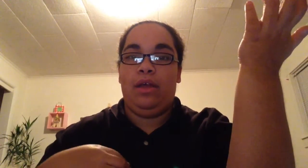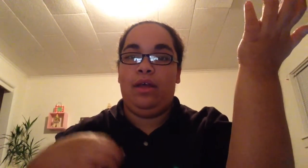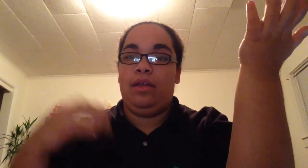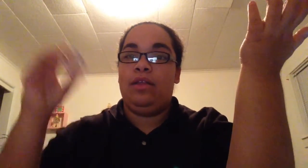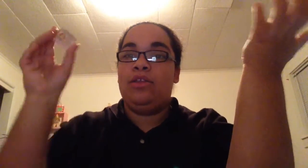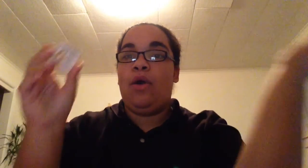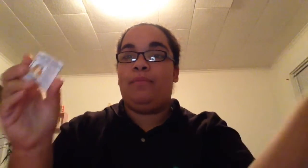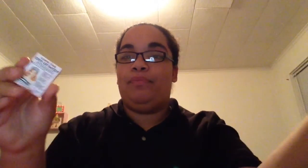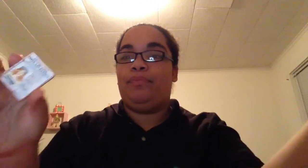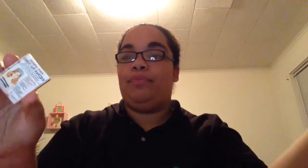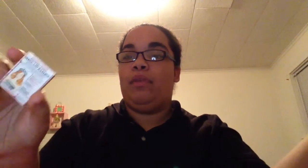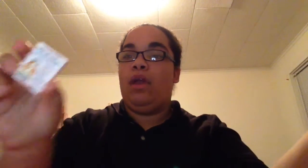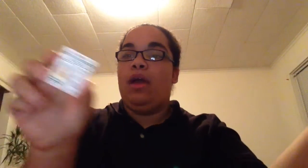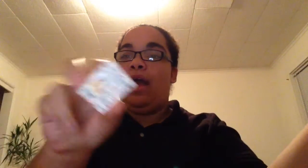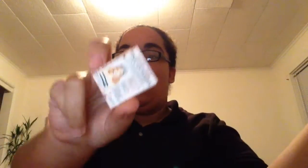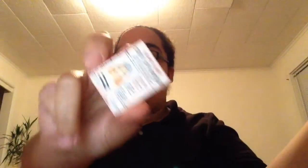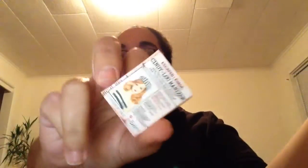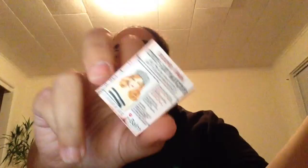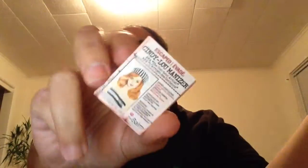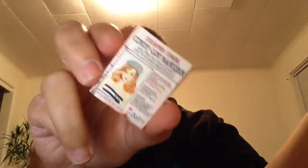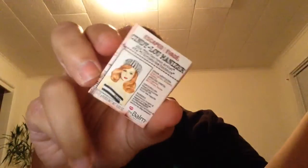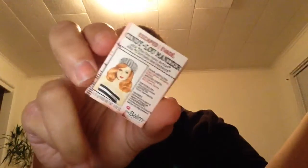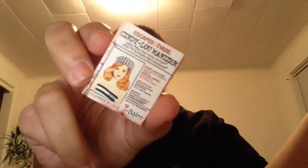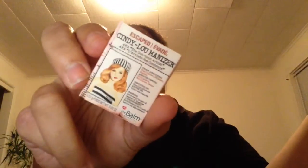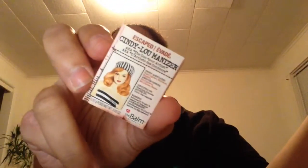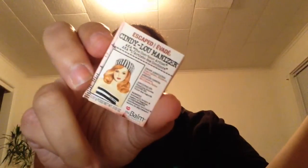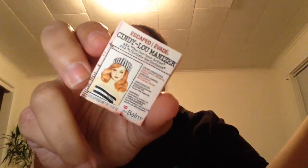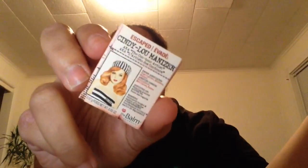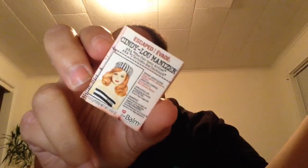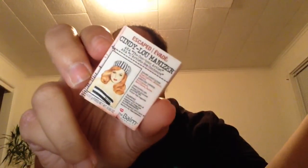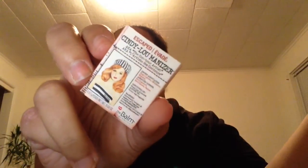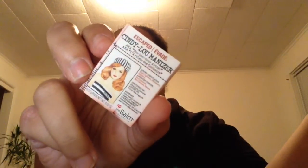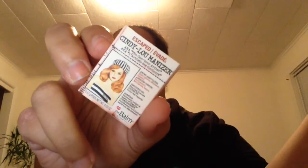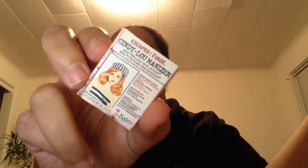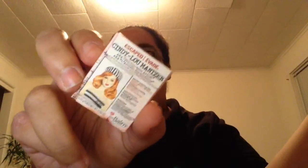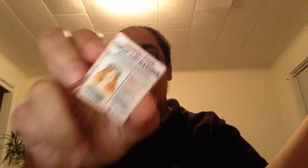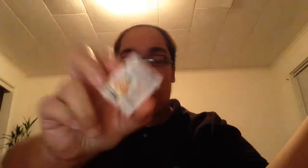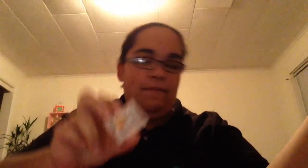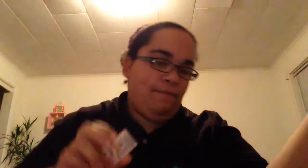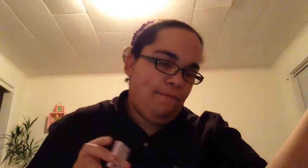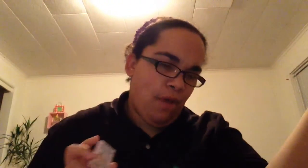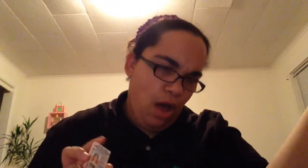So, I got a highlighter from